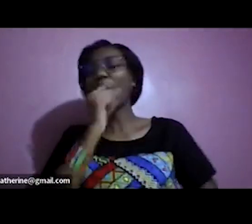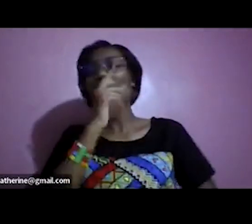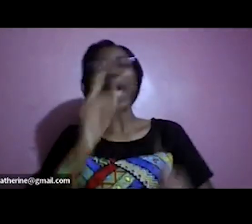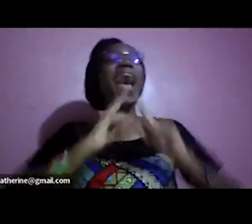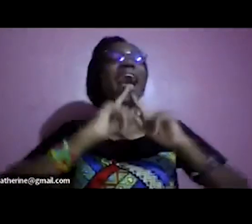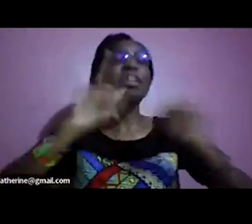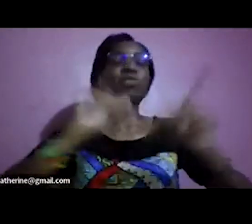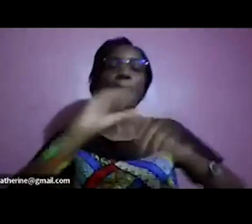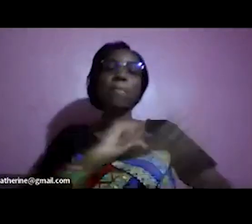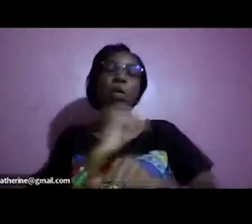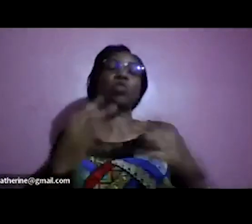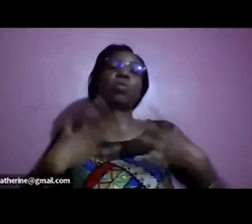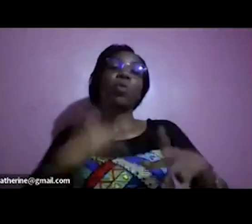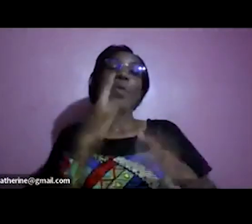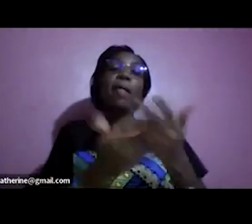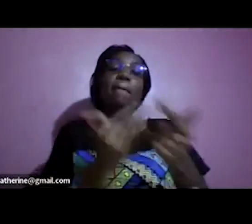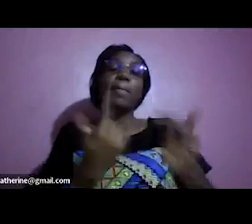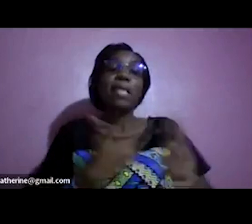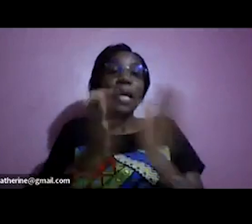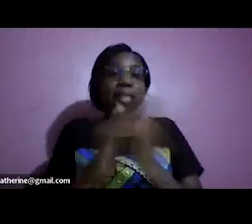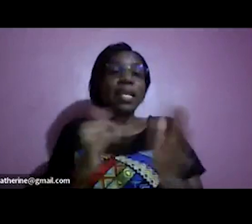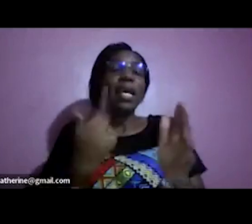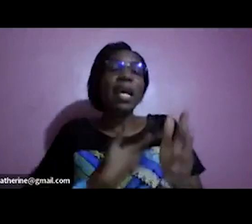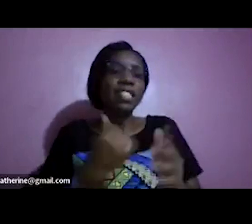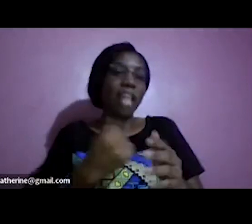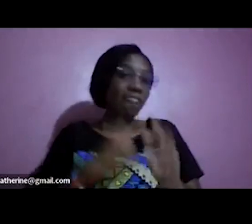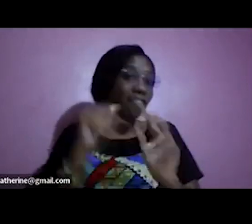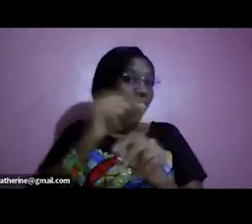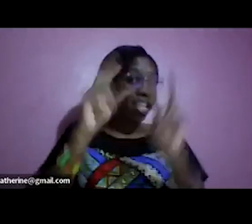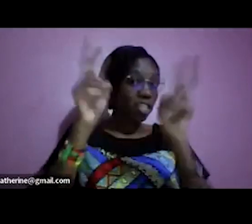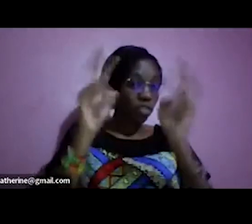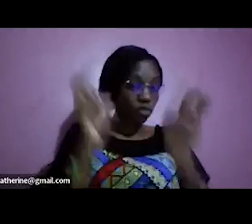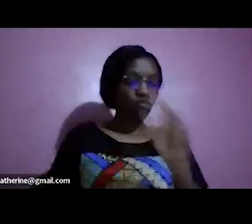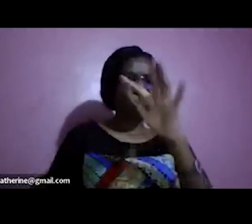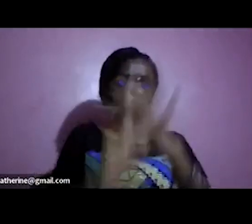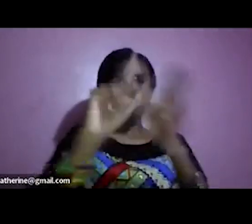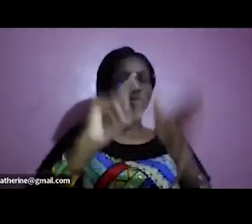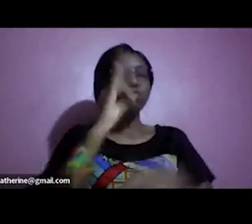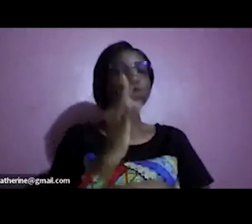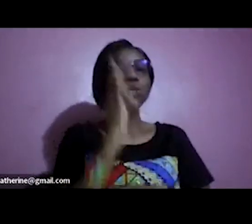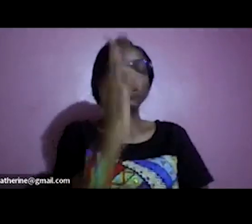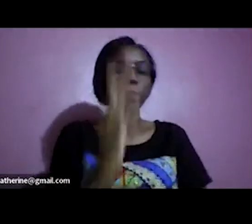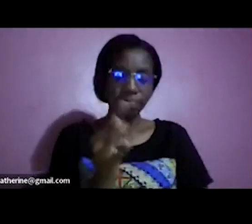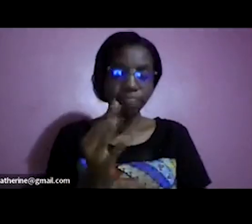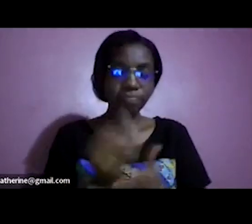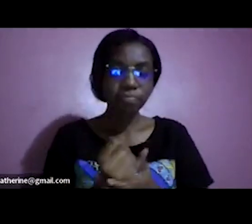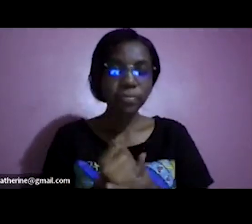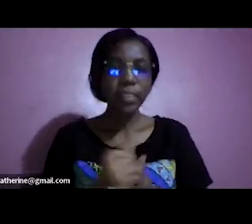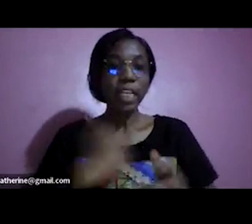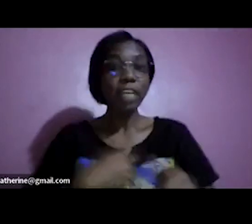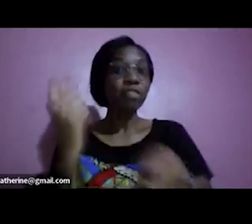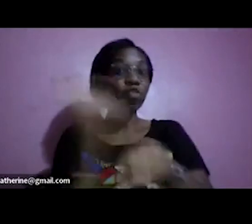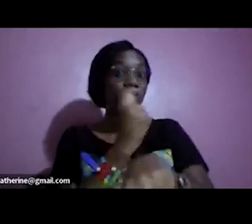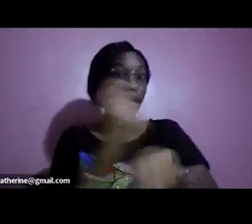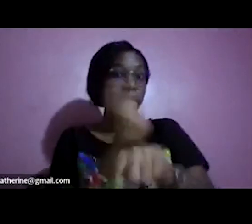inform you what is coming up or in on get to trade with the tara solutions uh we have um some trainings lined up uh